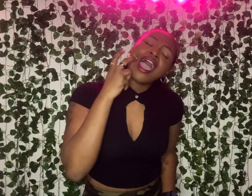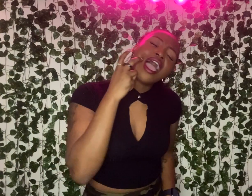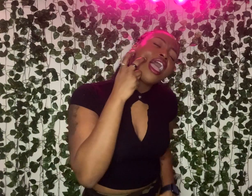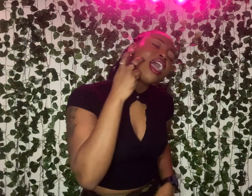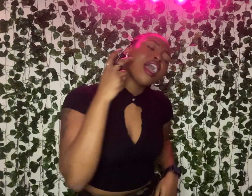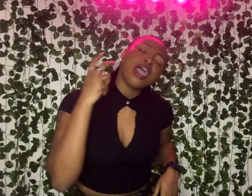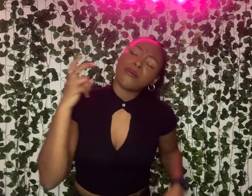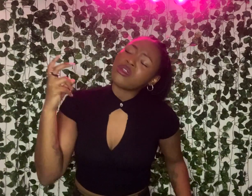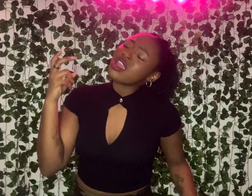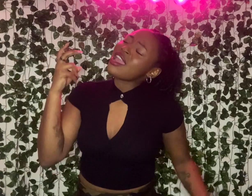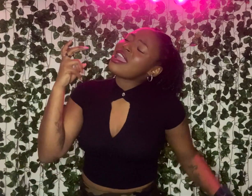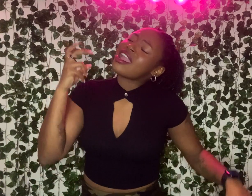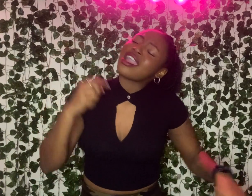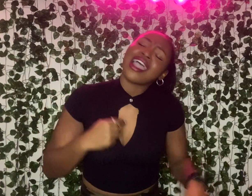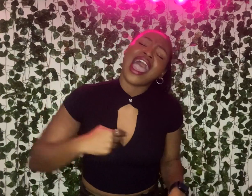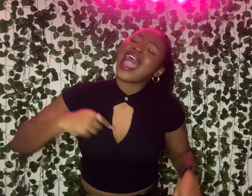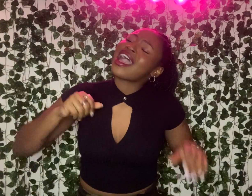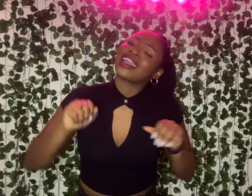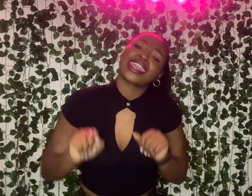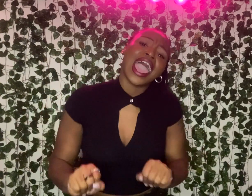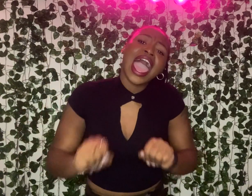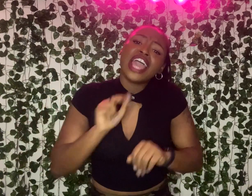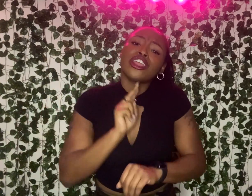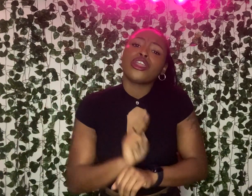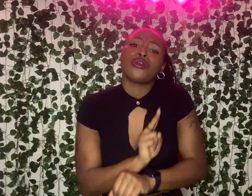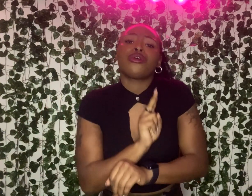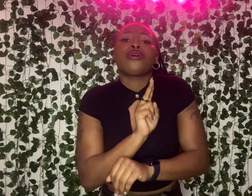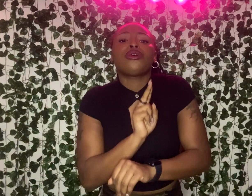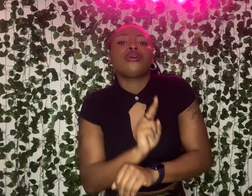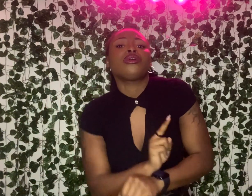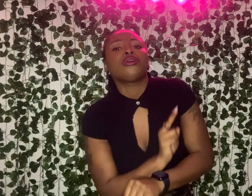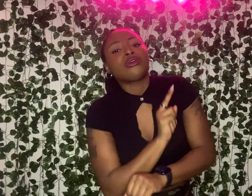memory I can use.